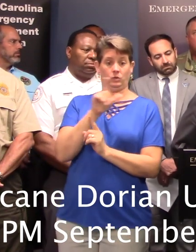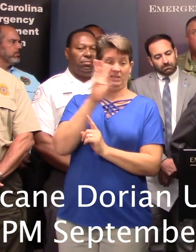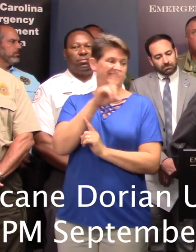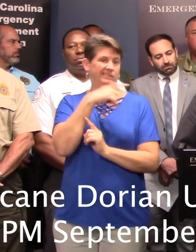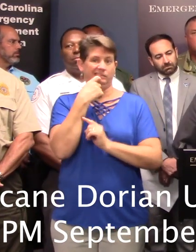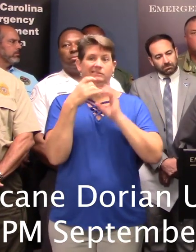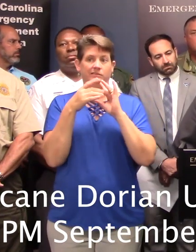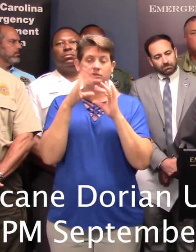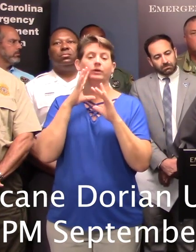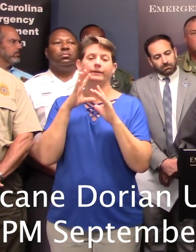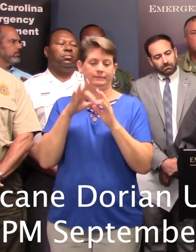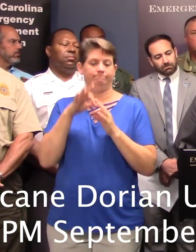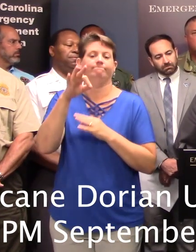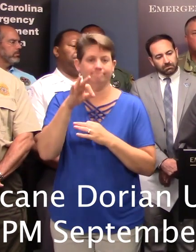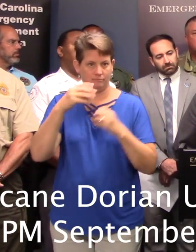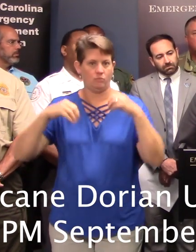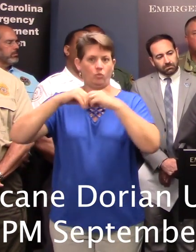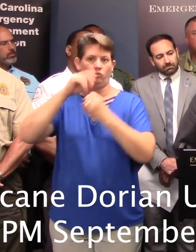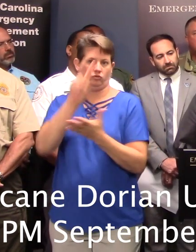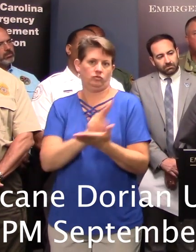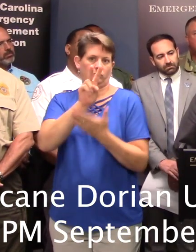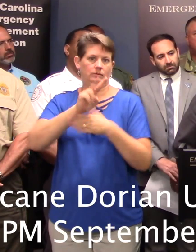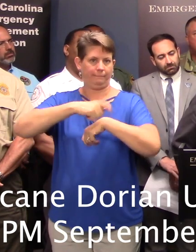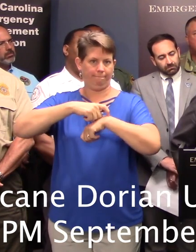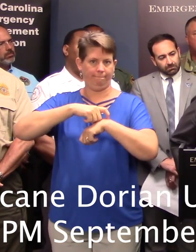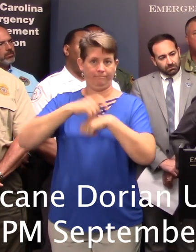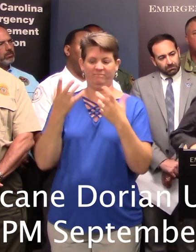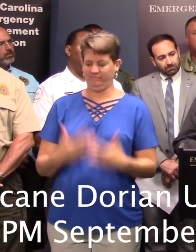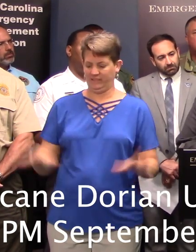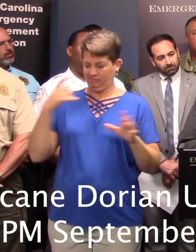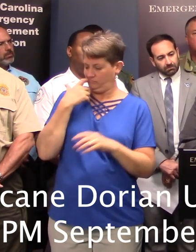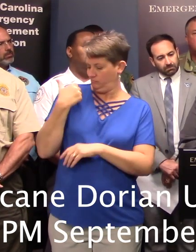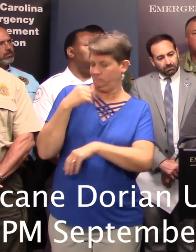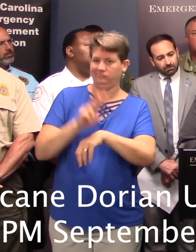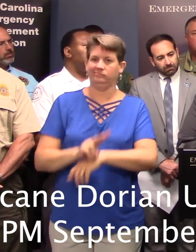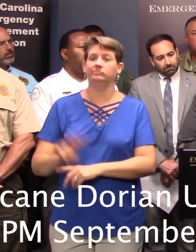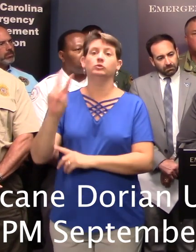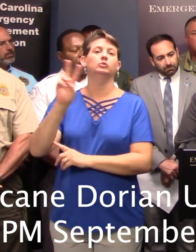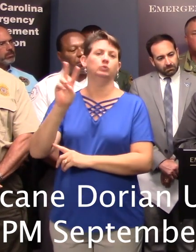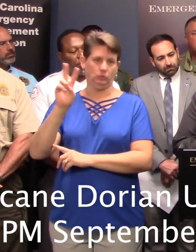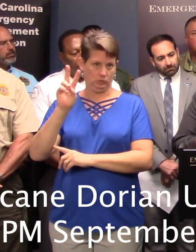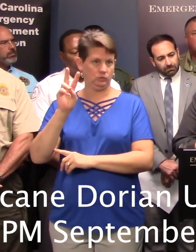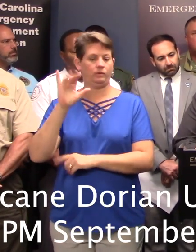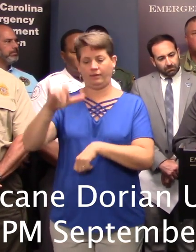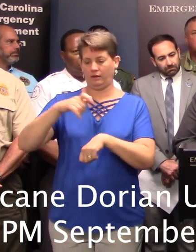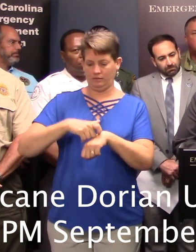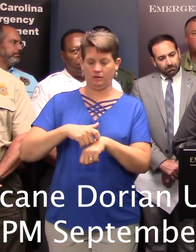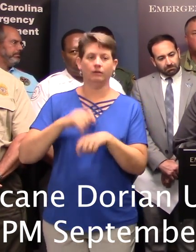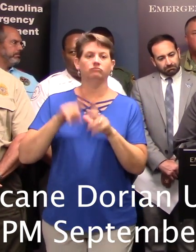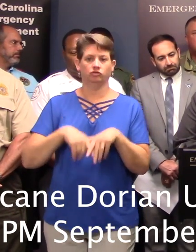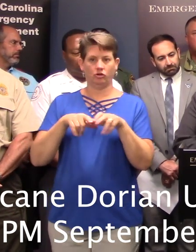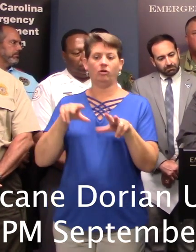he mentioned, was extended an additional two hours until 2 p.m., which is when we began to remove